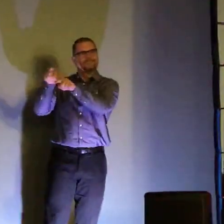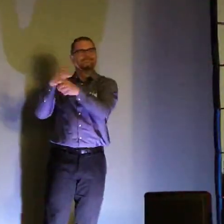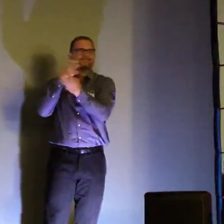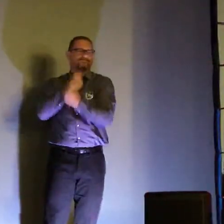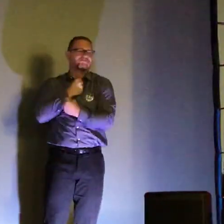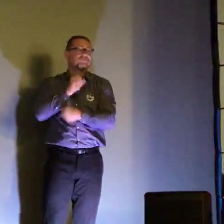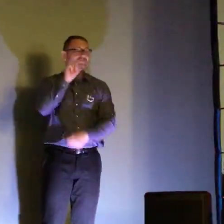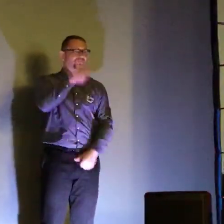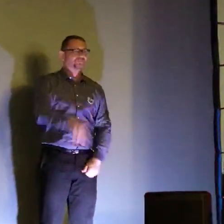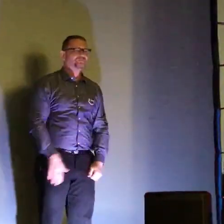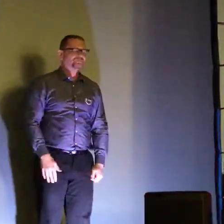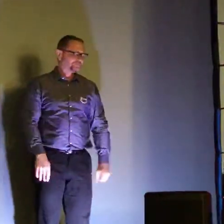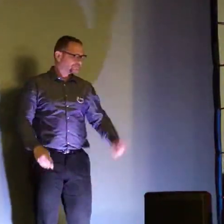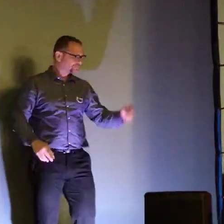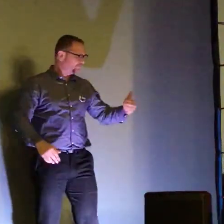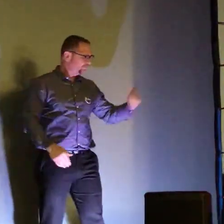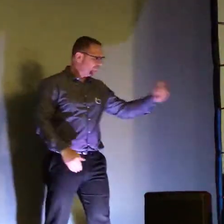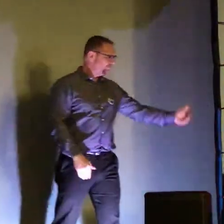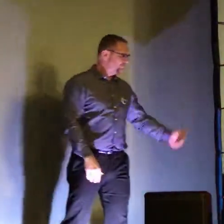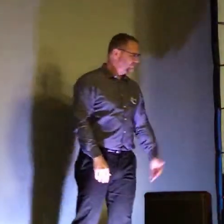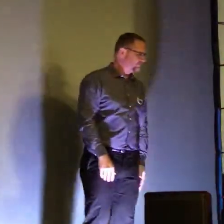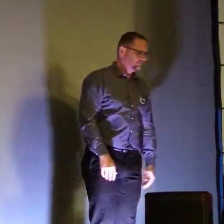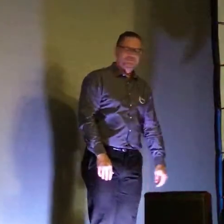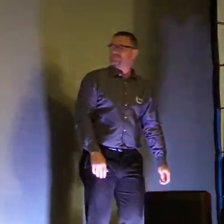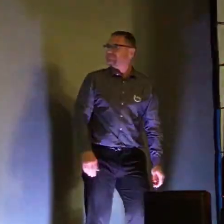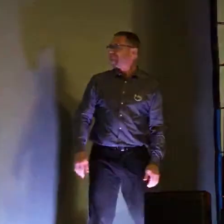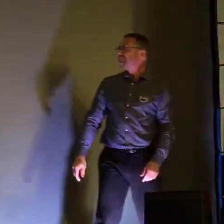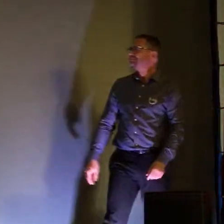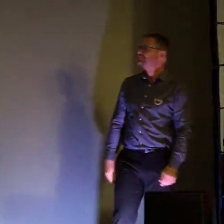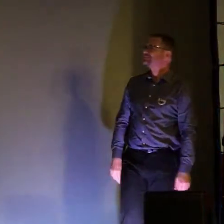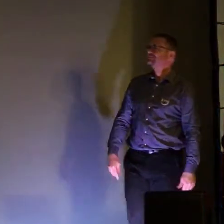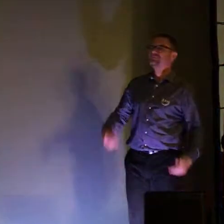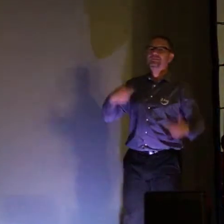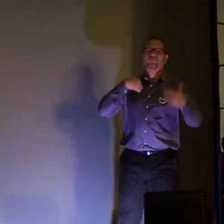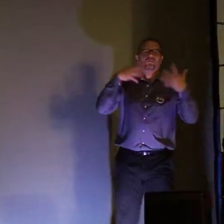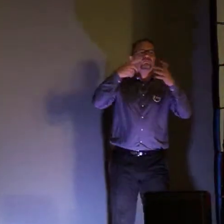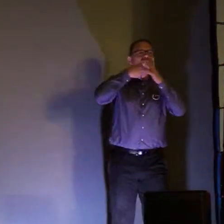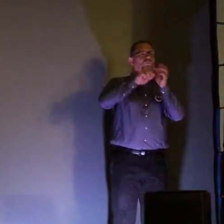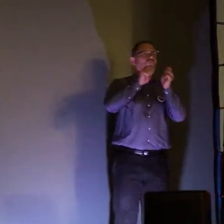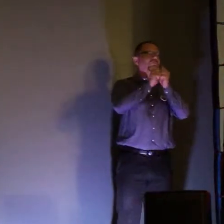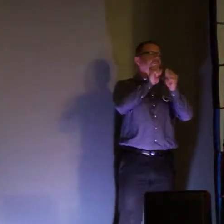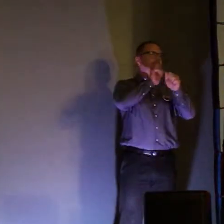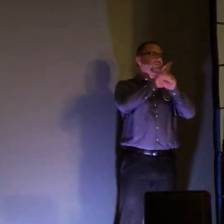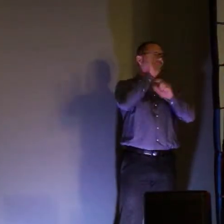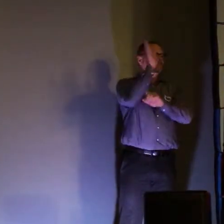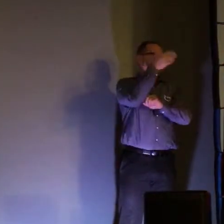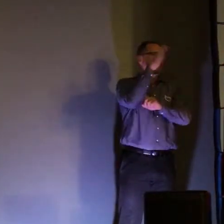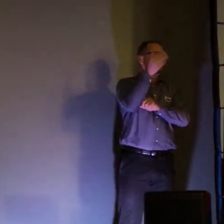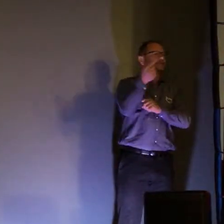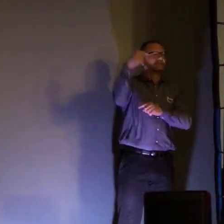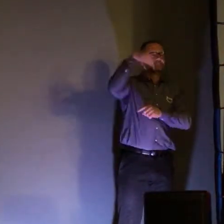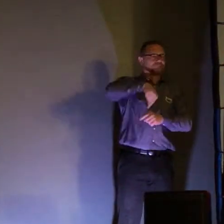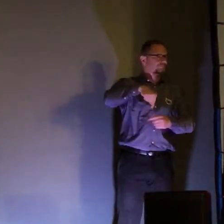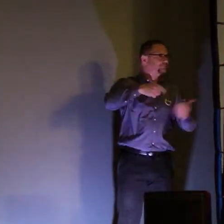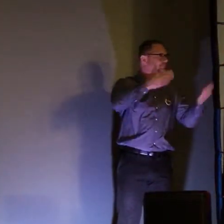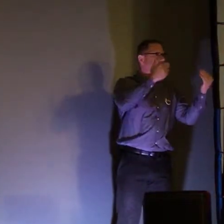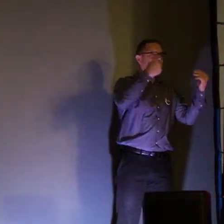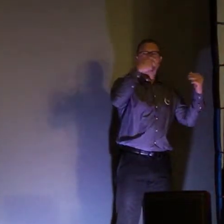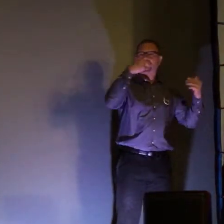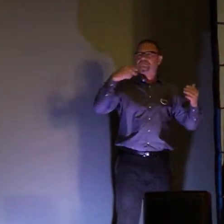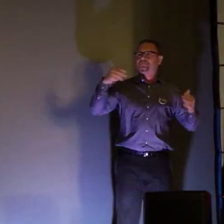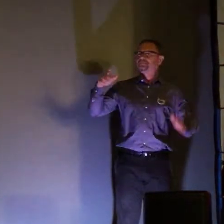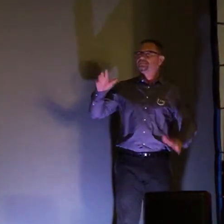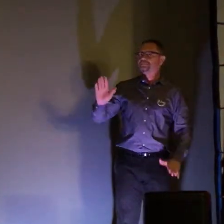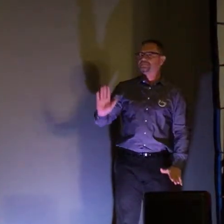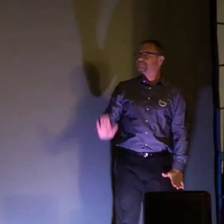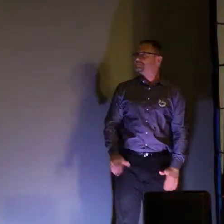hearts we wanted to recognize him and show our love for him we'll go ahead and start